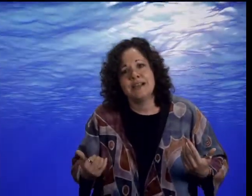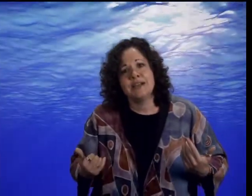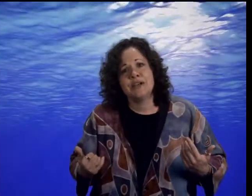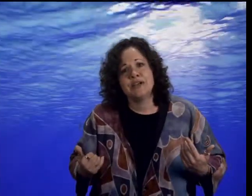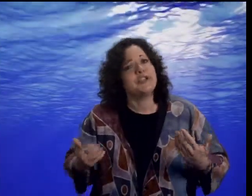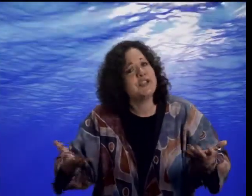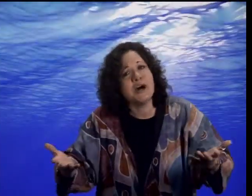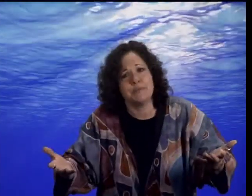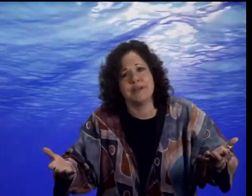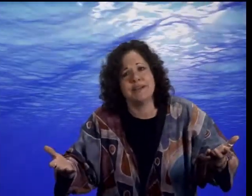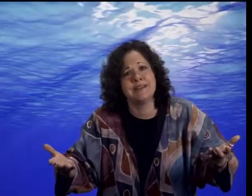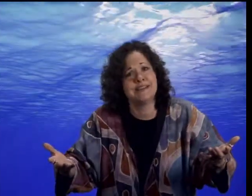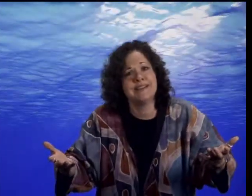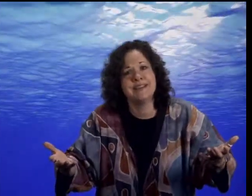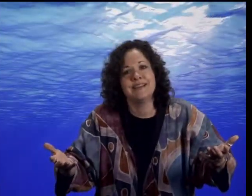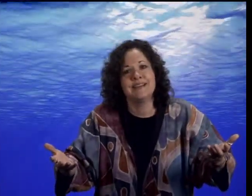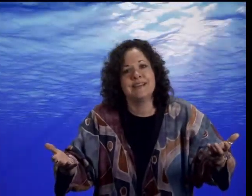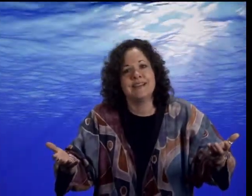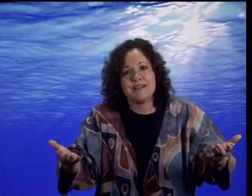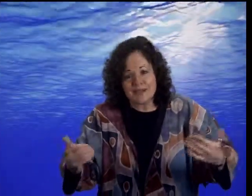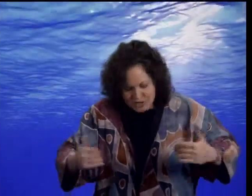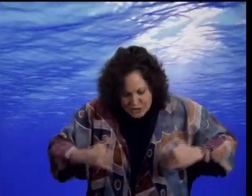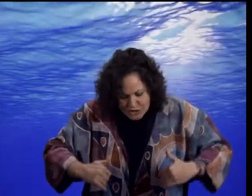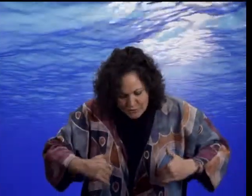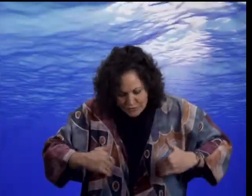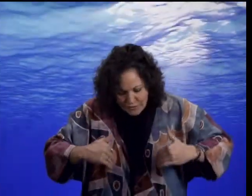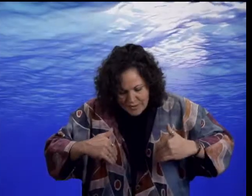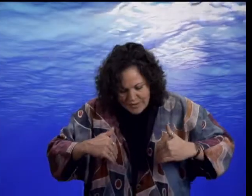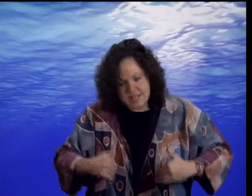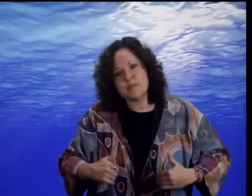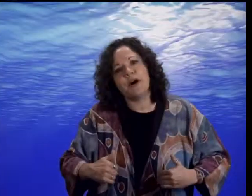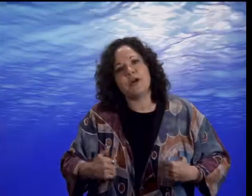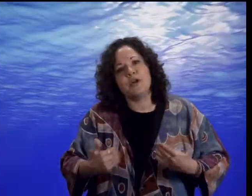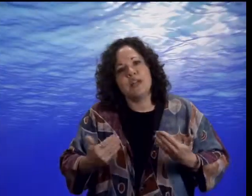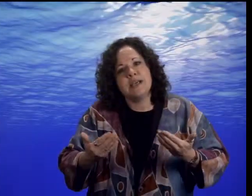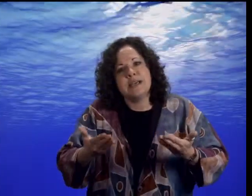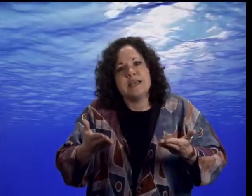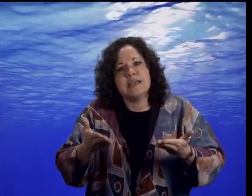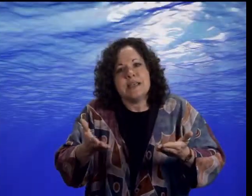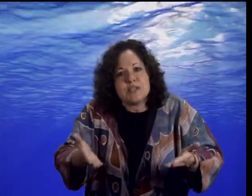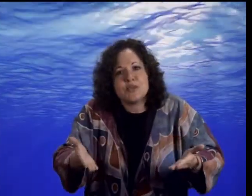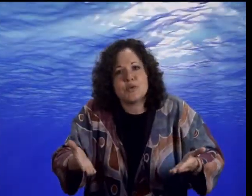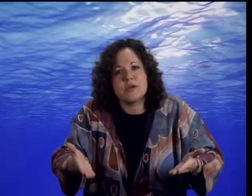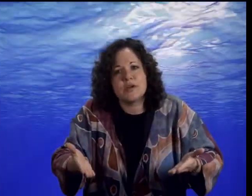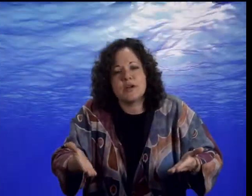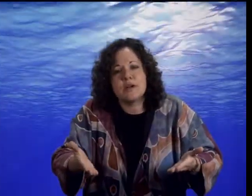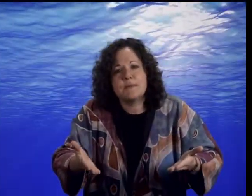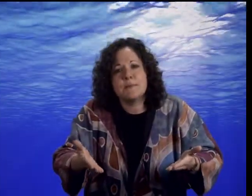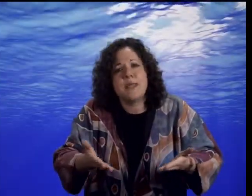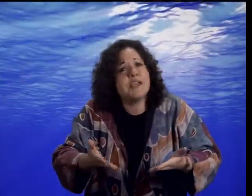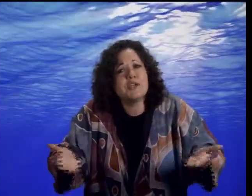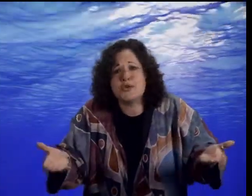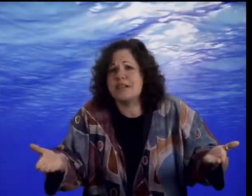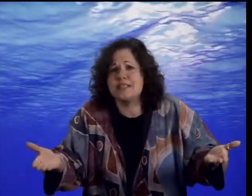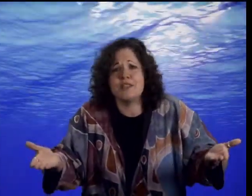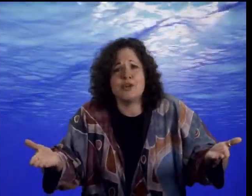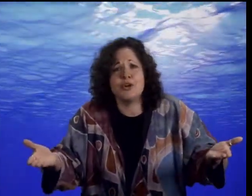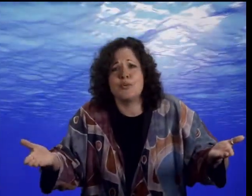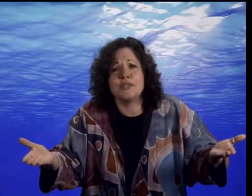You jump. You jump from this puddle into the river and you trust that the current will